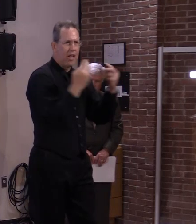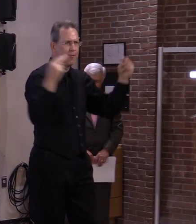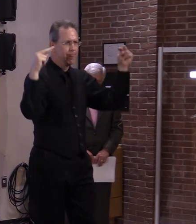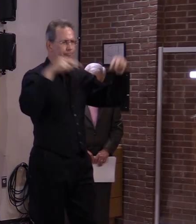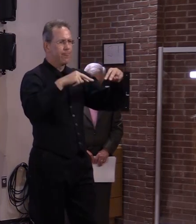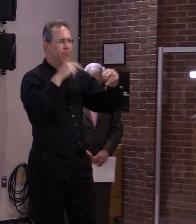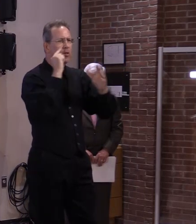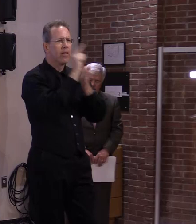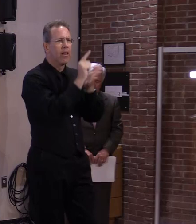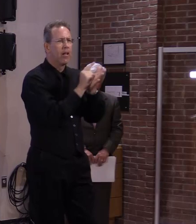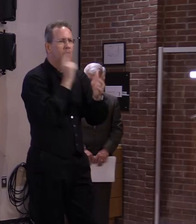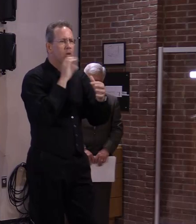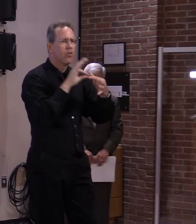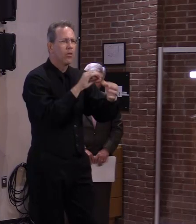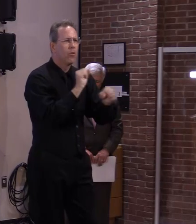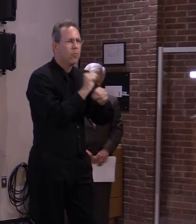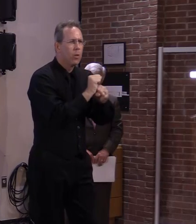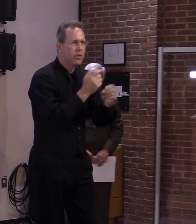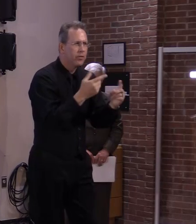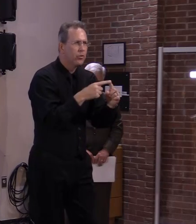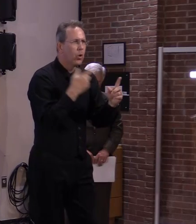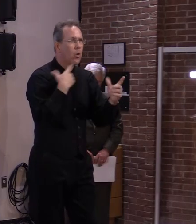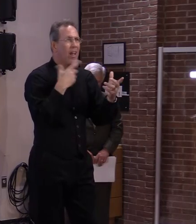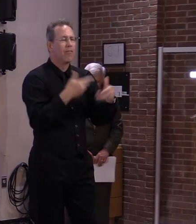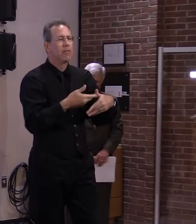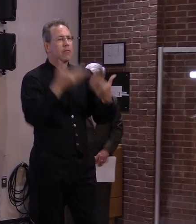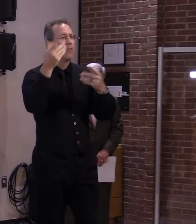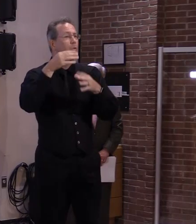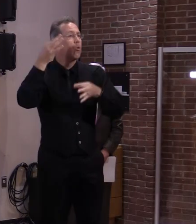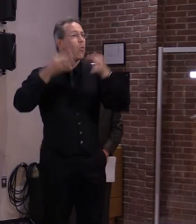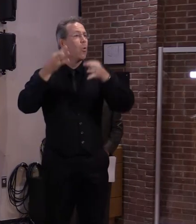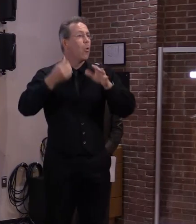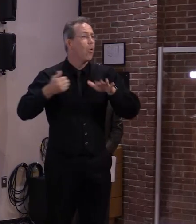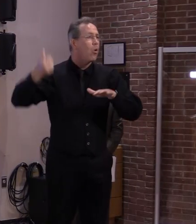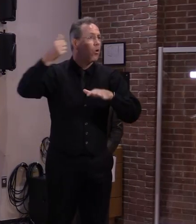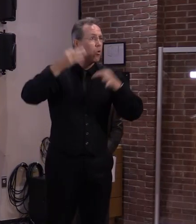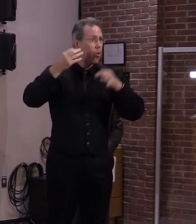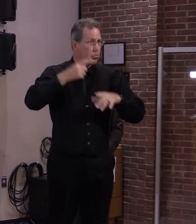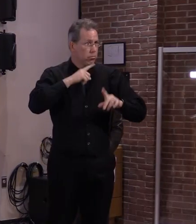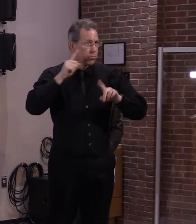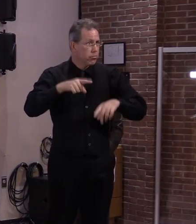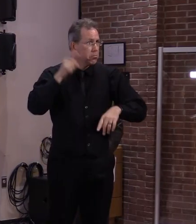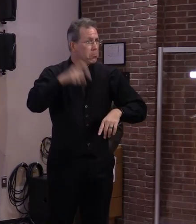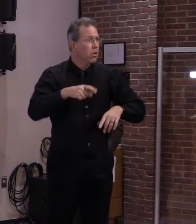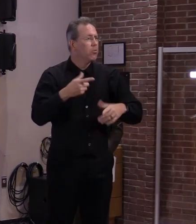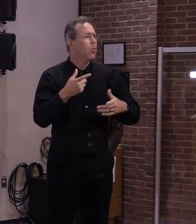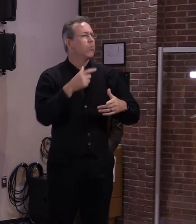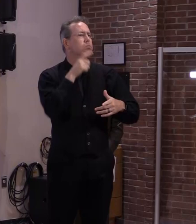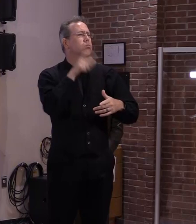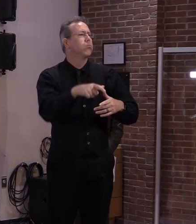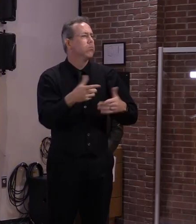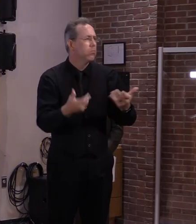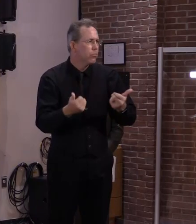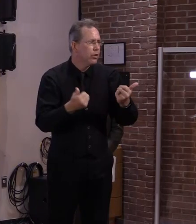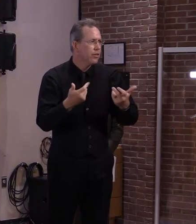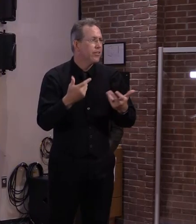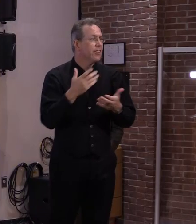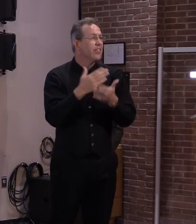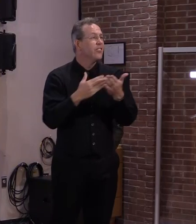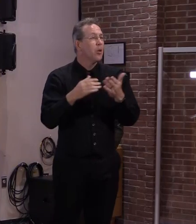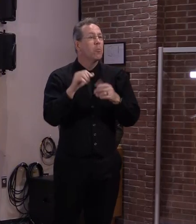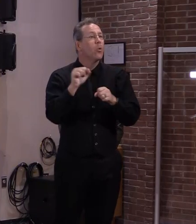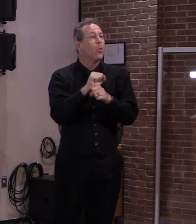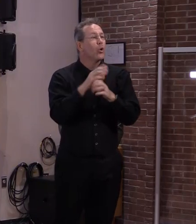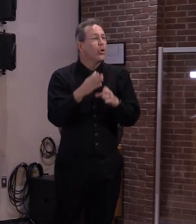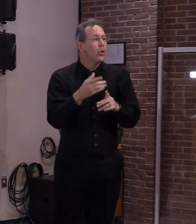it yet so i think like the governor said we probably will see some litigation arising out of it and then we'll um but i think